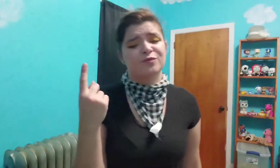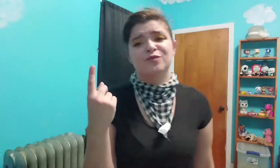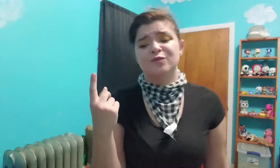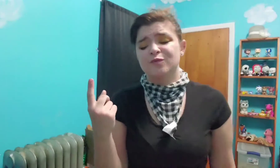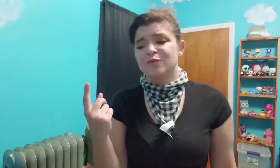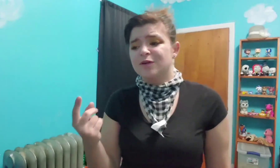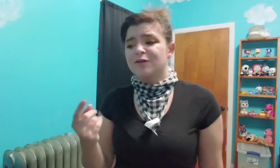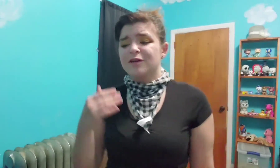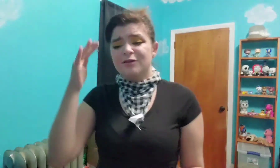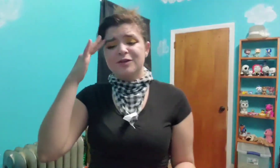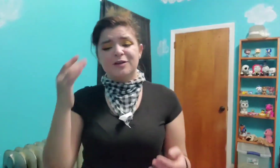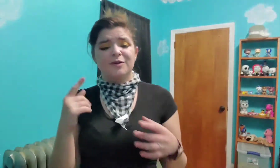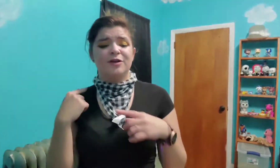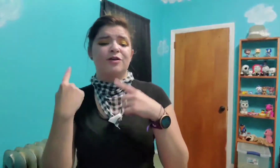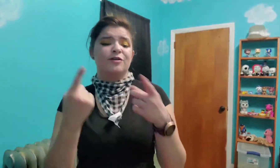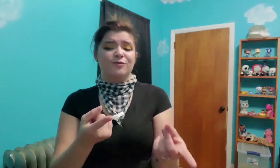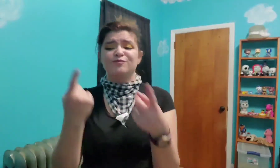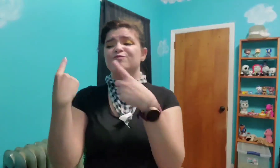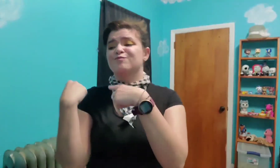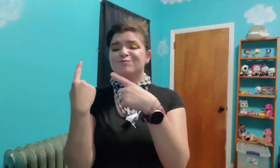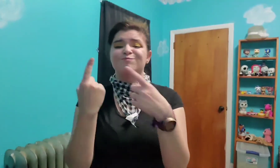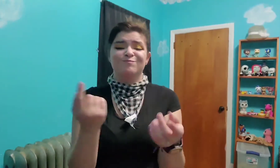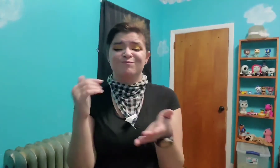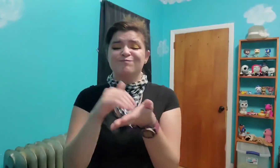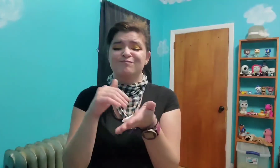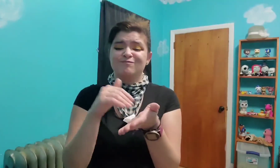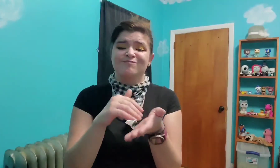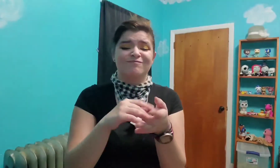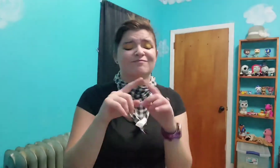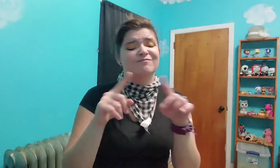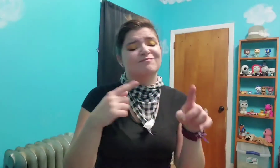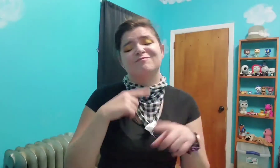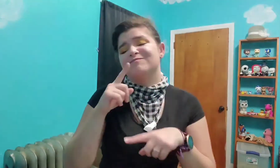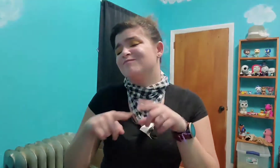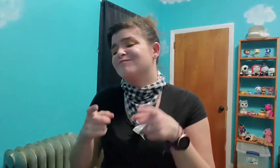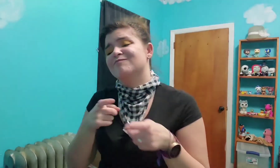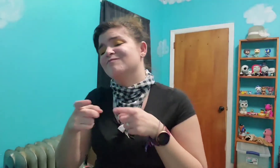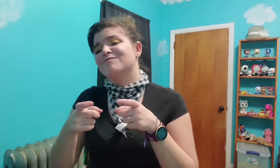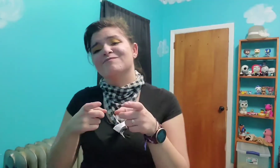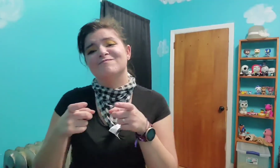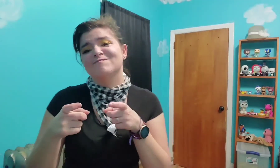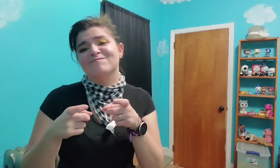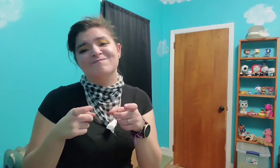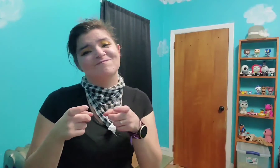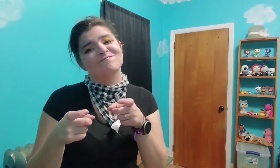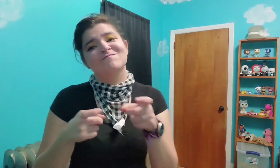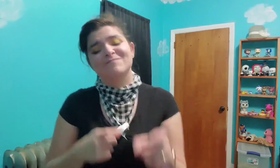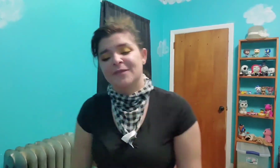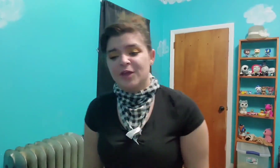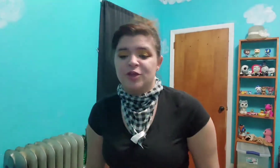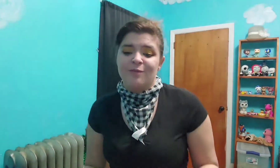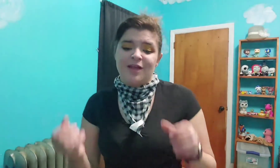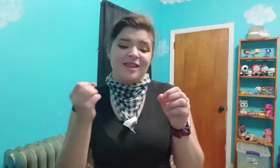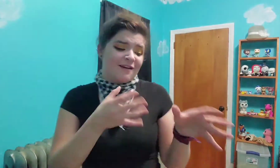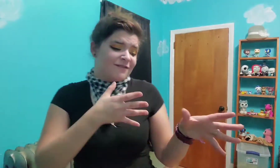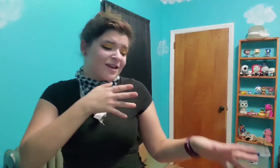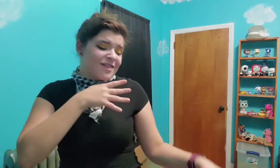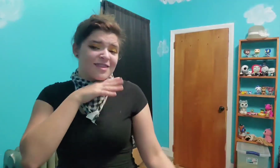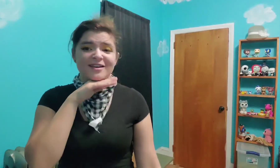I know I always come and go But it's out of my control And you'll be left in the